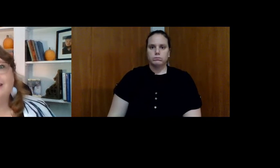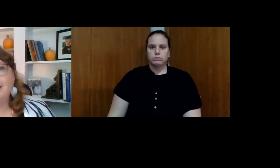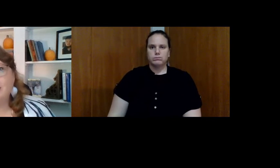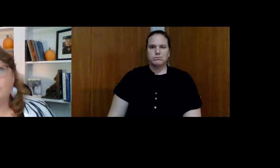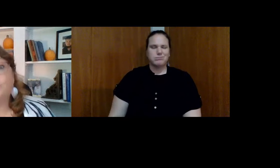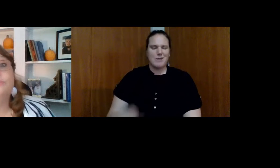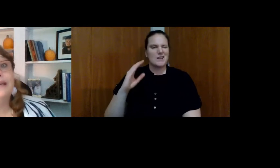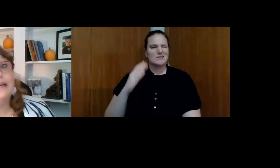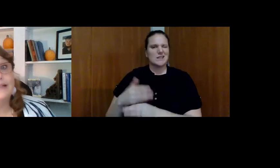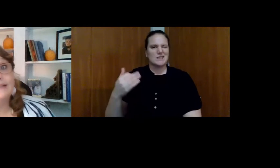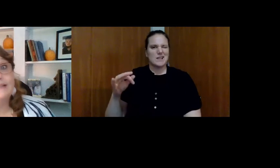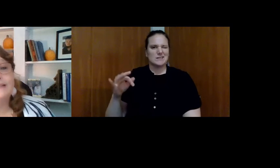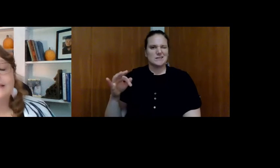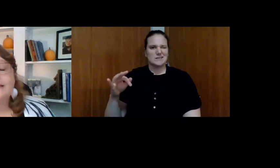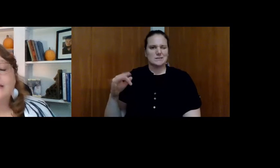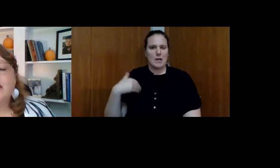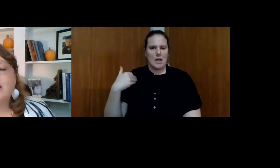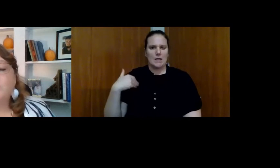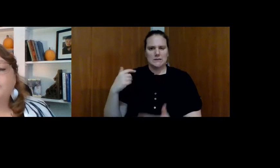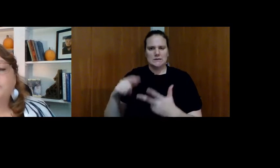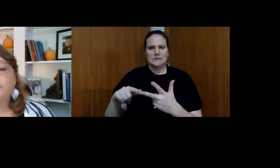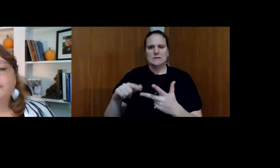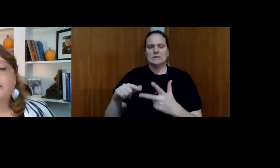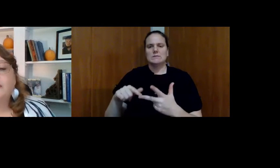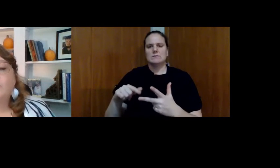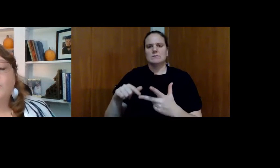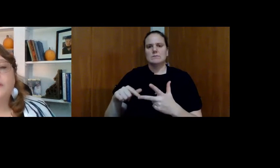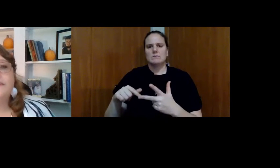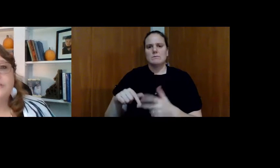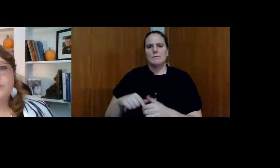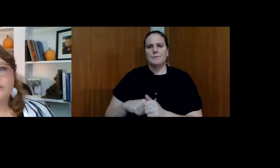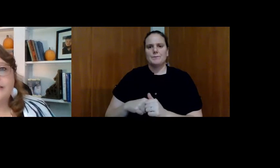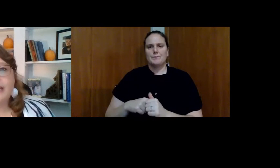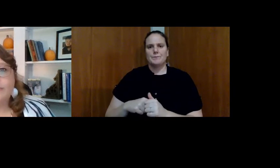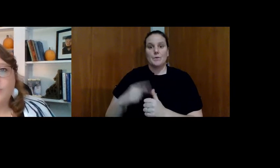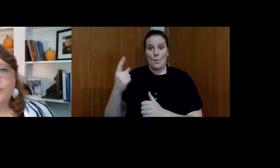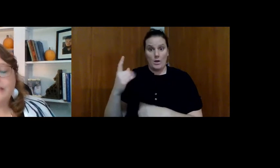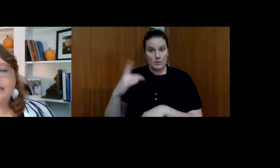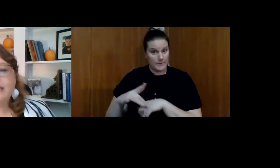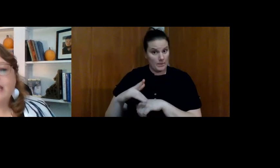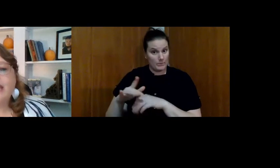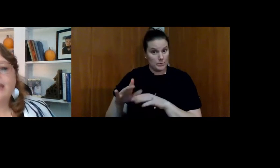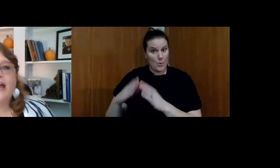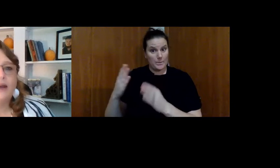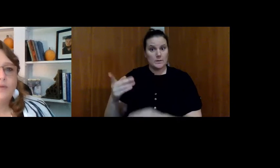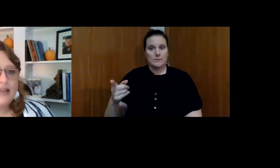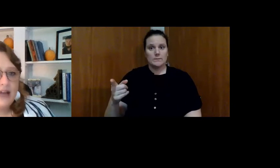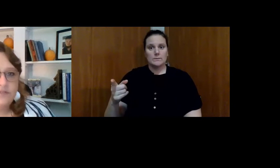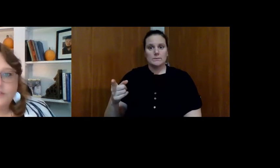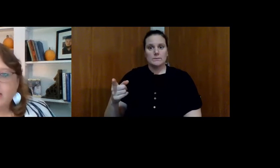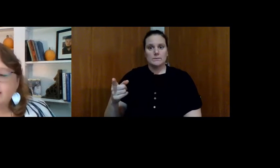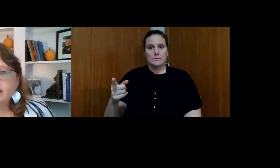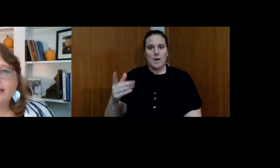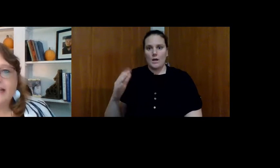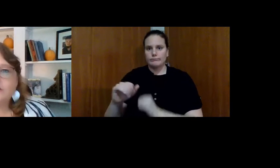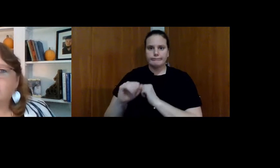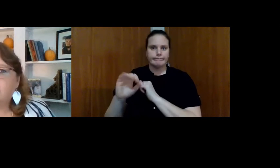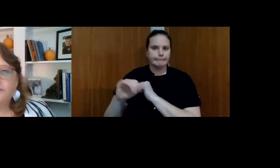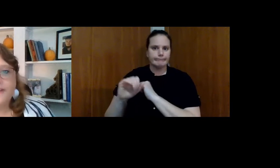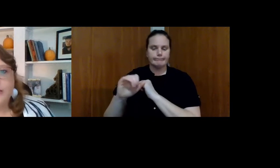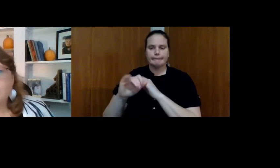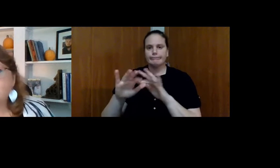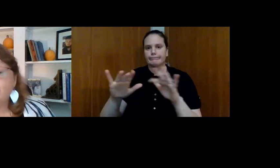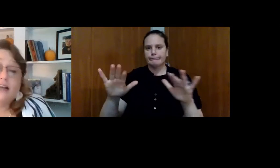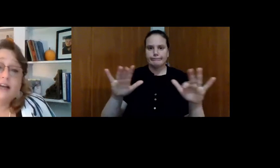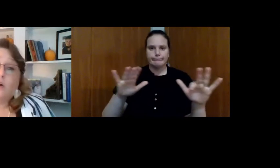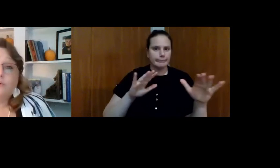19 years old, my youngest, one of these units came open. And I was advertising it out to